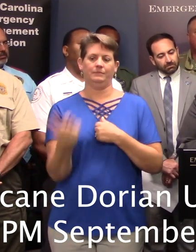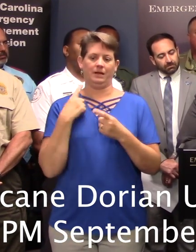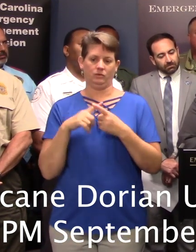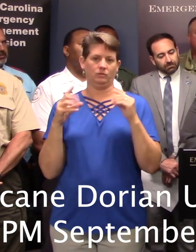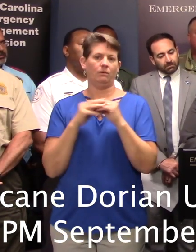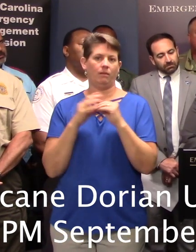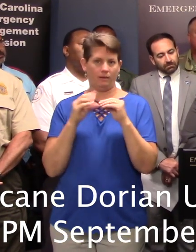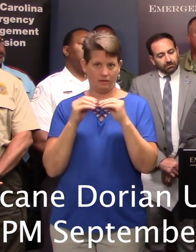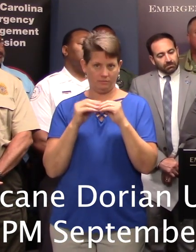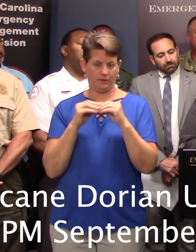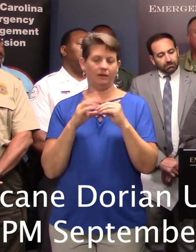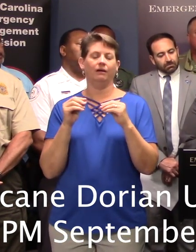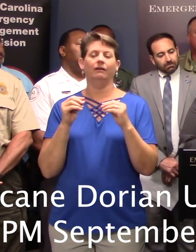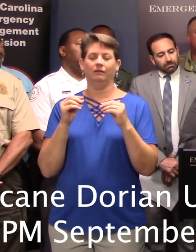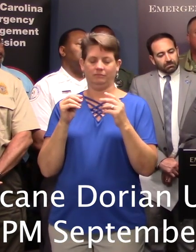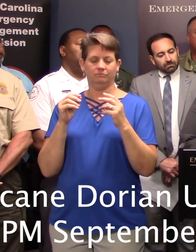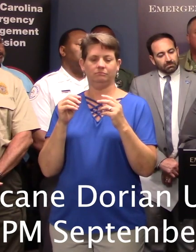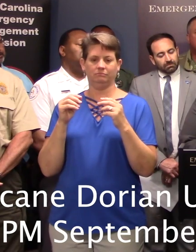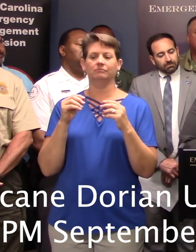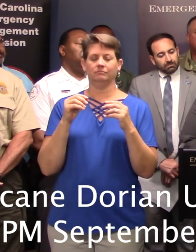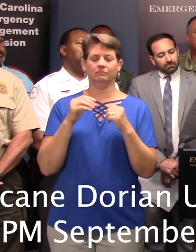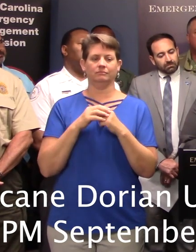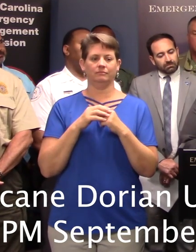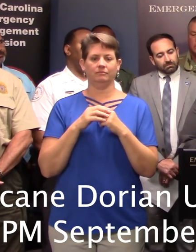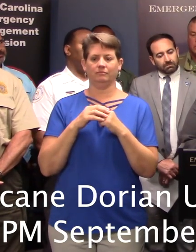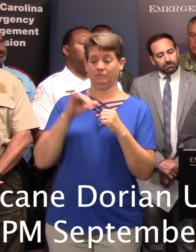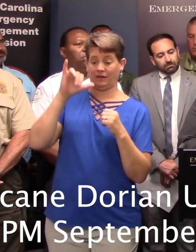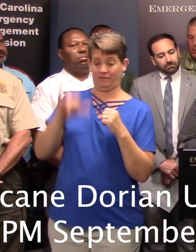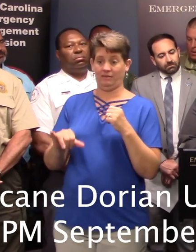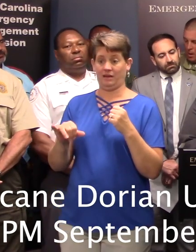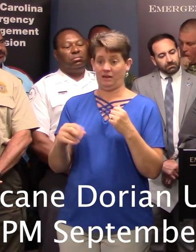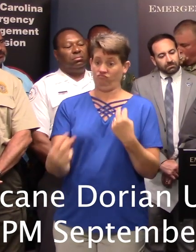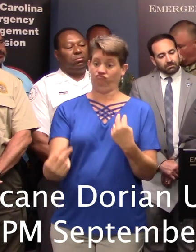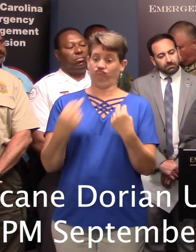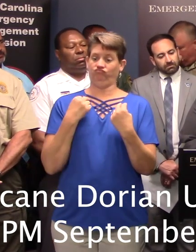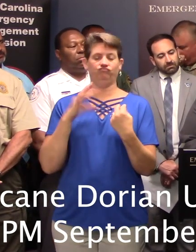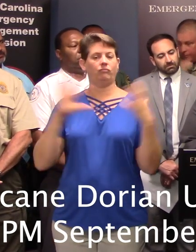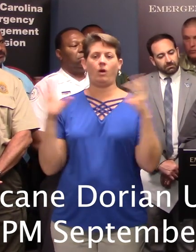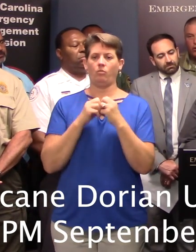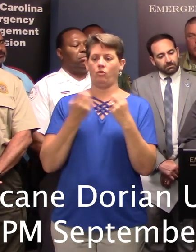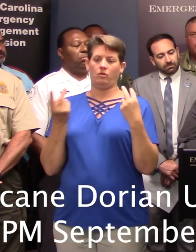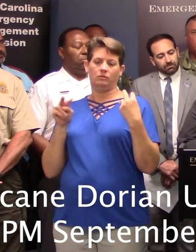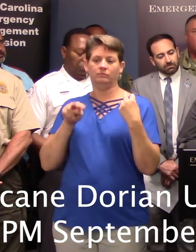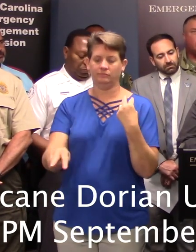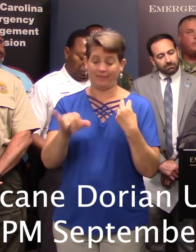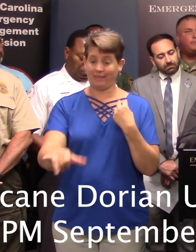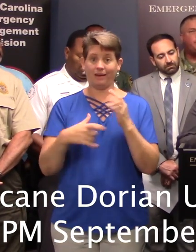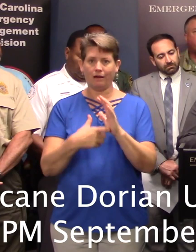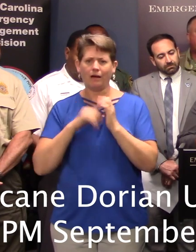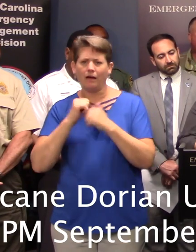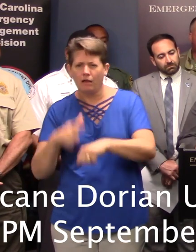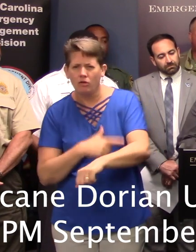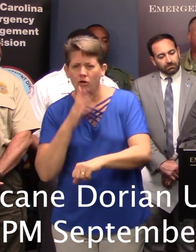to restore the reverted side back to normal operations. We expect that to last to take